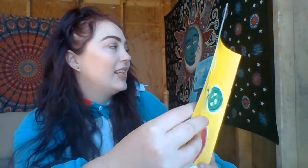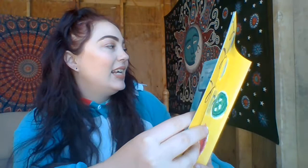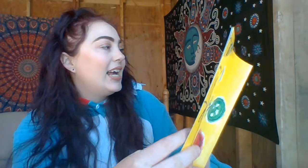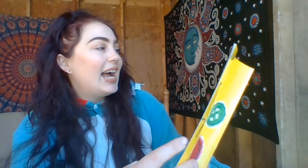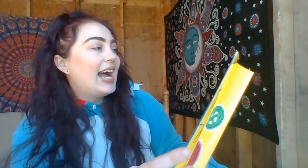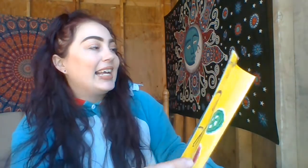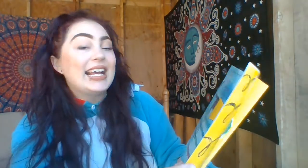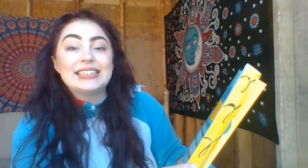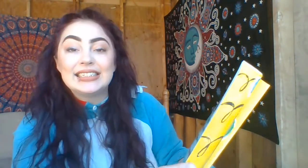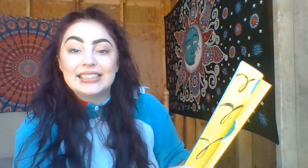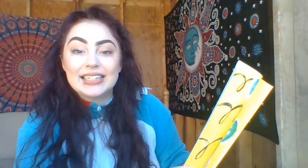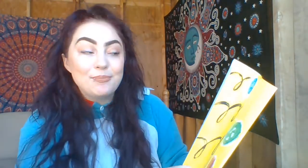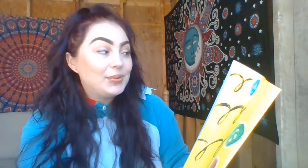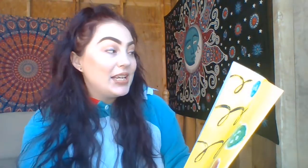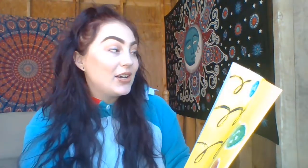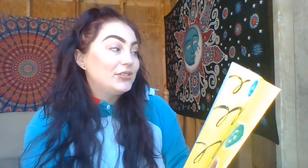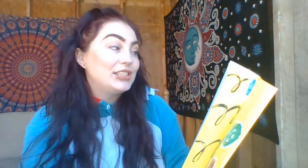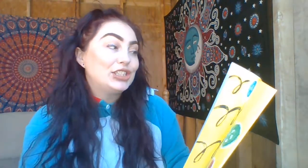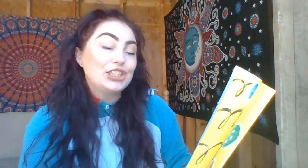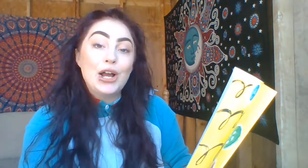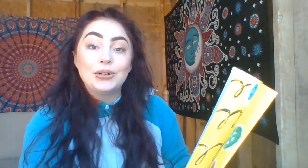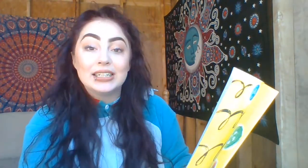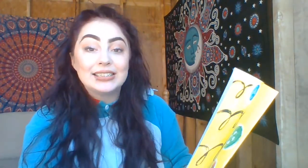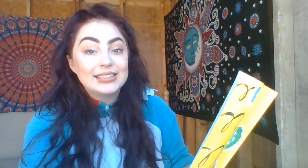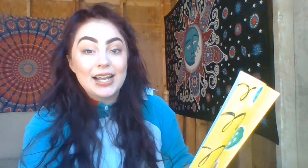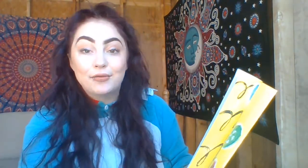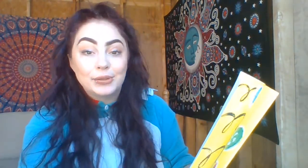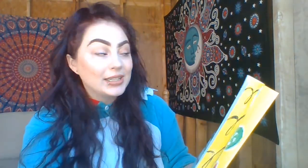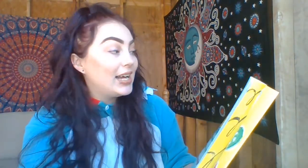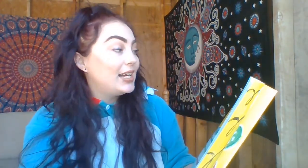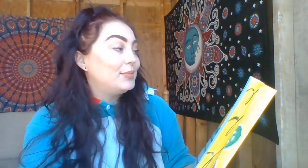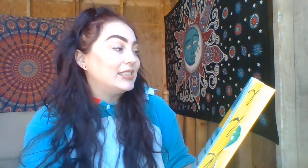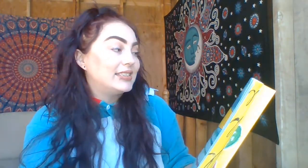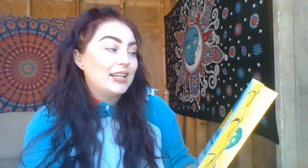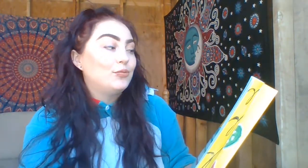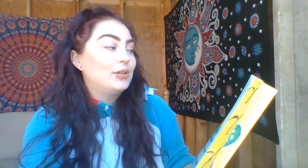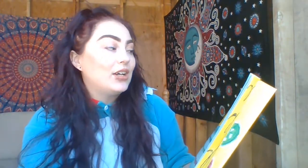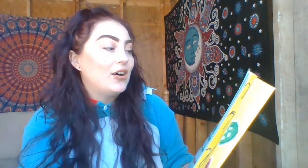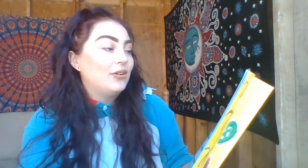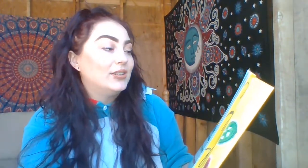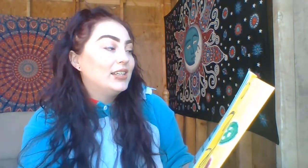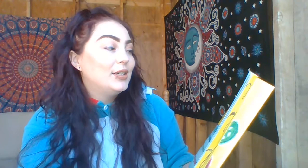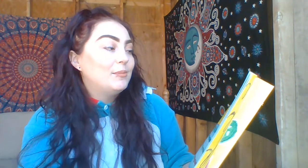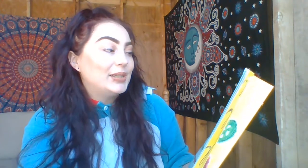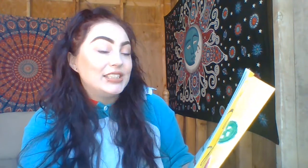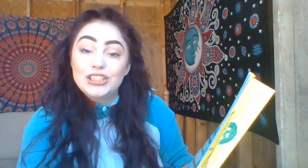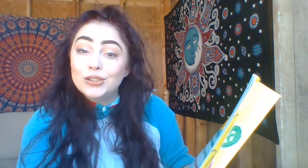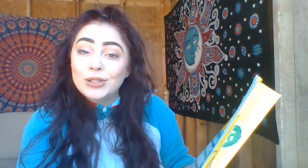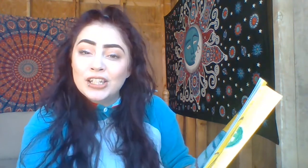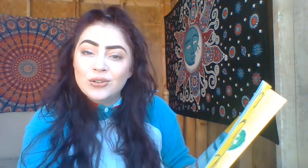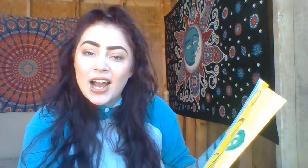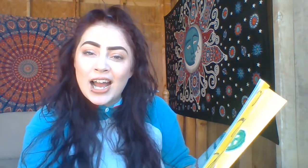I guess it simply goes to show that stuff will come and stuff will go. But do we cry?